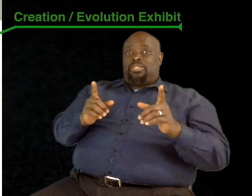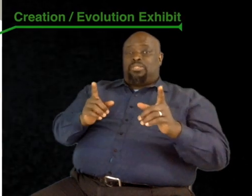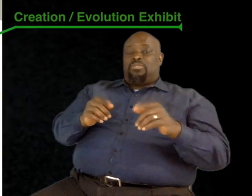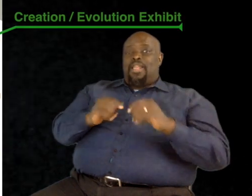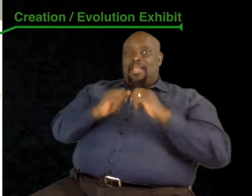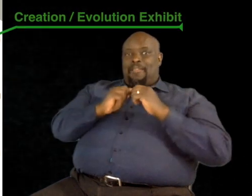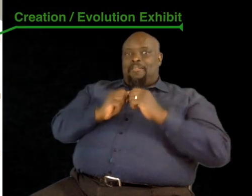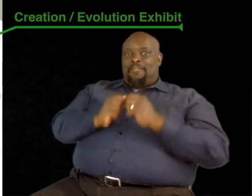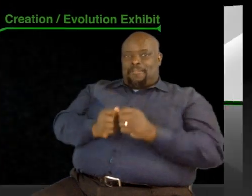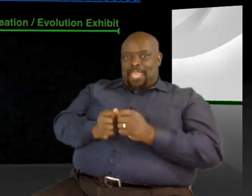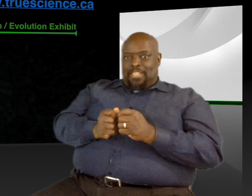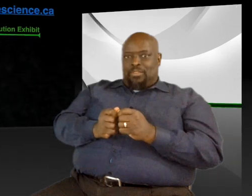to. Thank you.